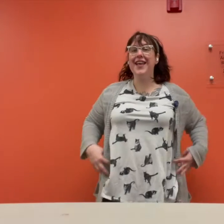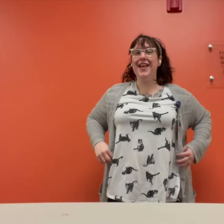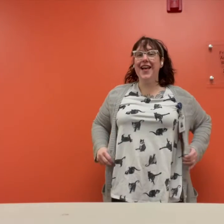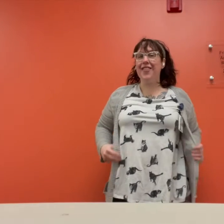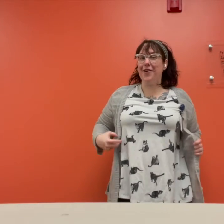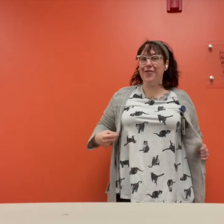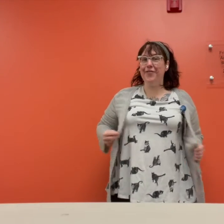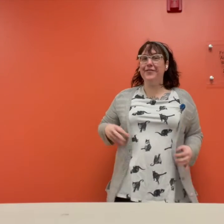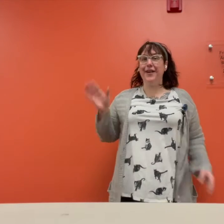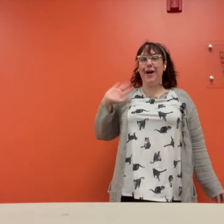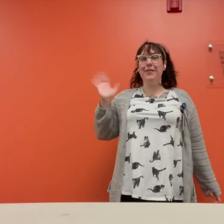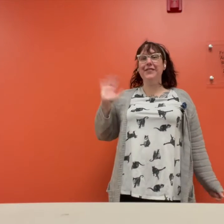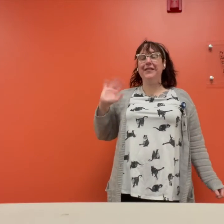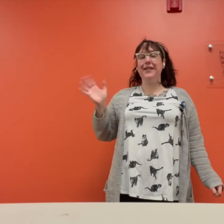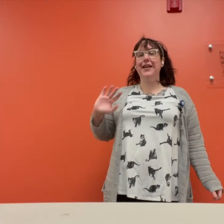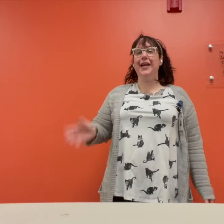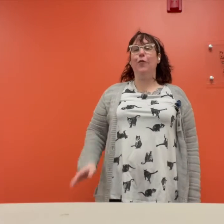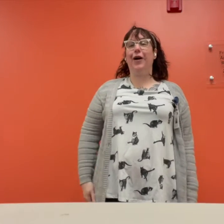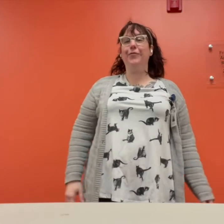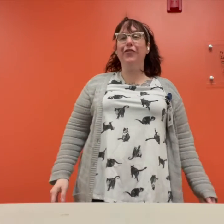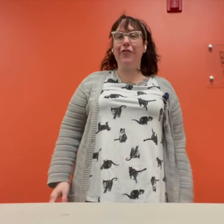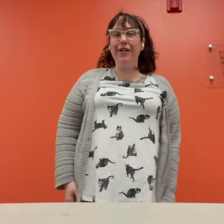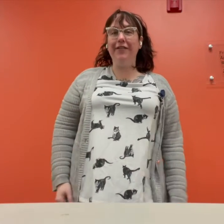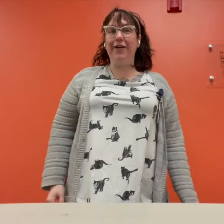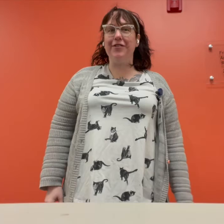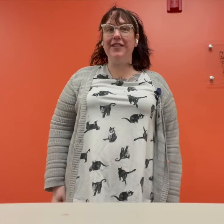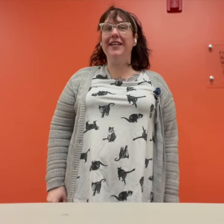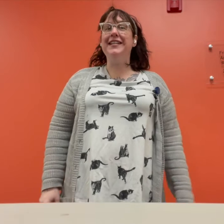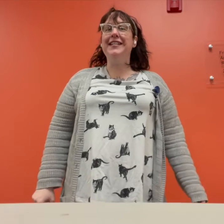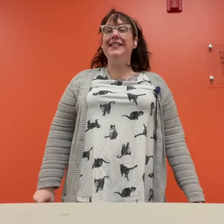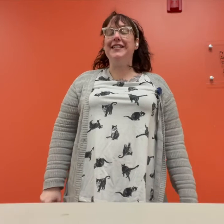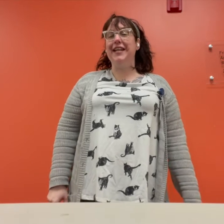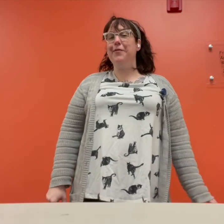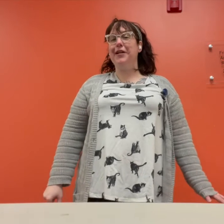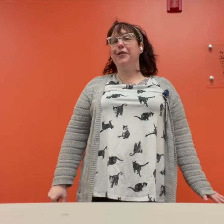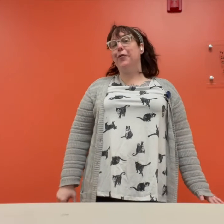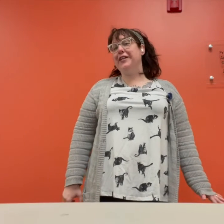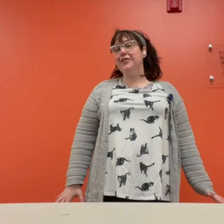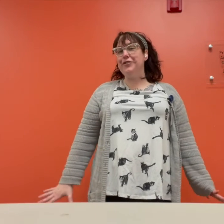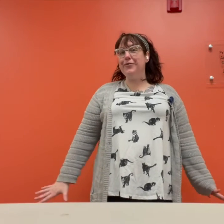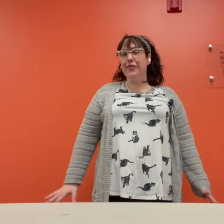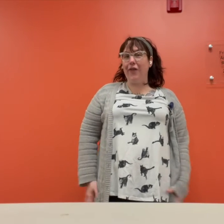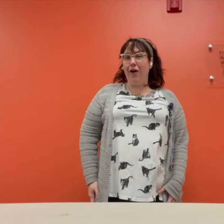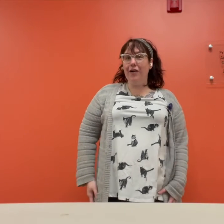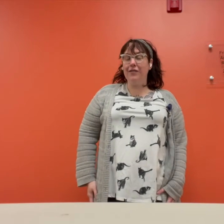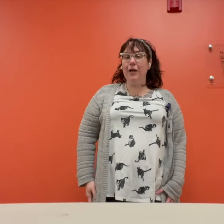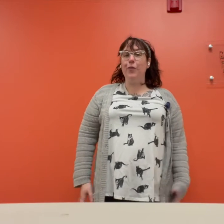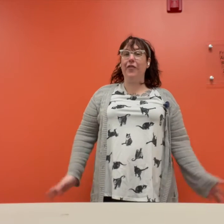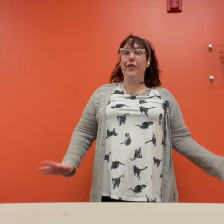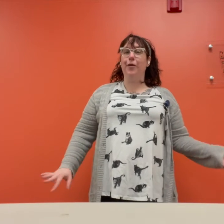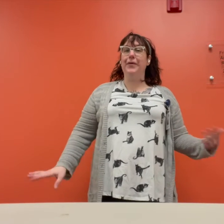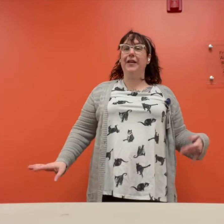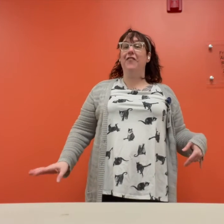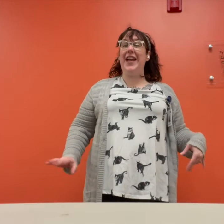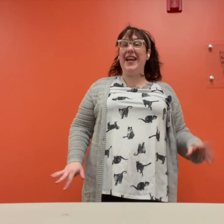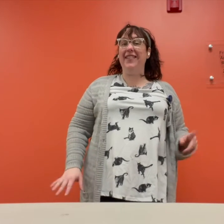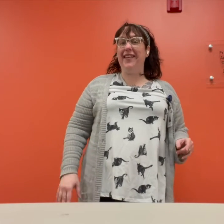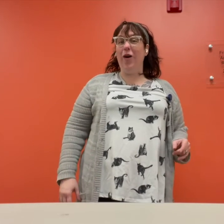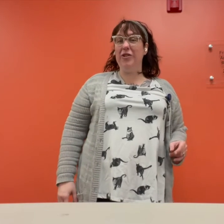Hello, I'm Miss Lisa and welcome to StoryGround. Today we are going to do a song with a little bit of ASL, which is